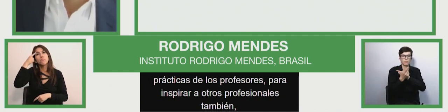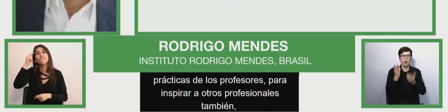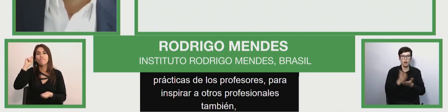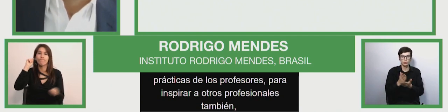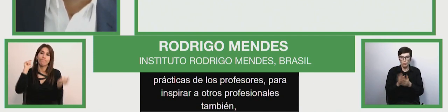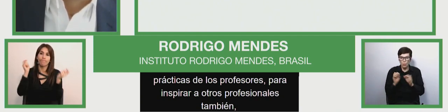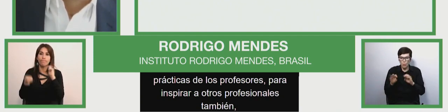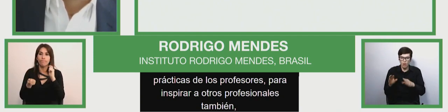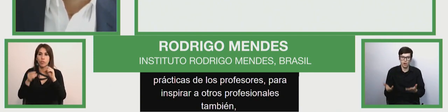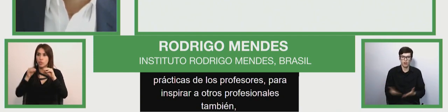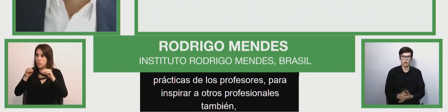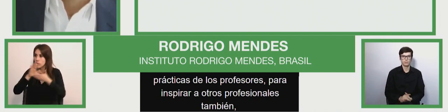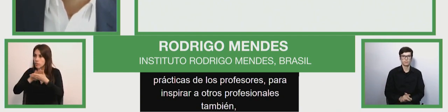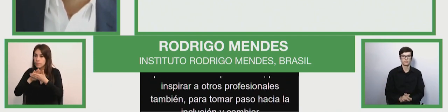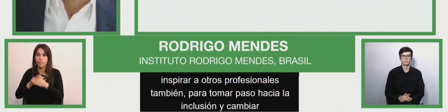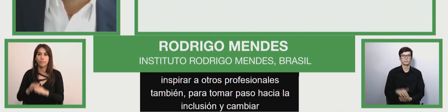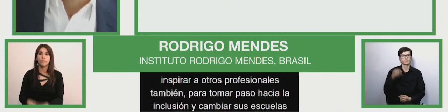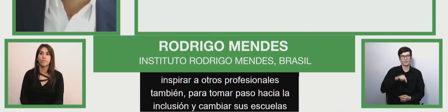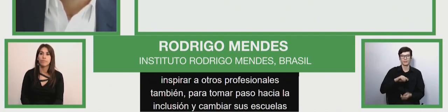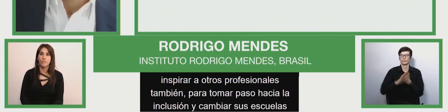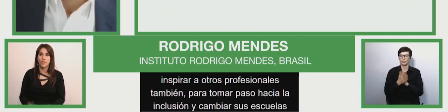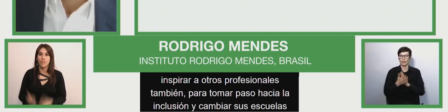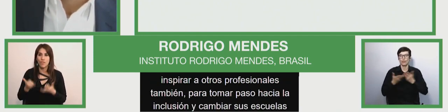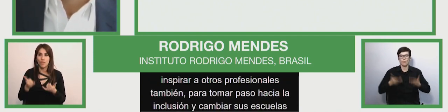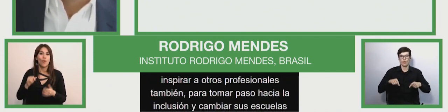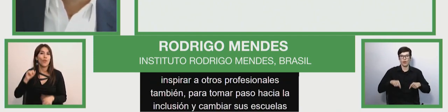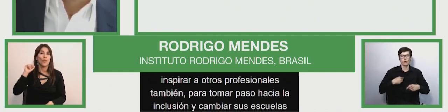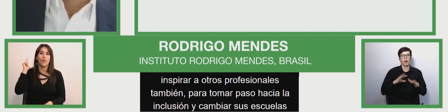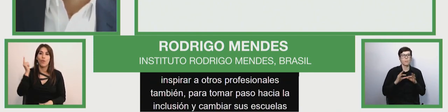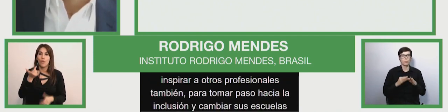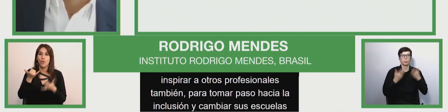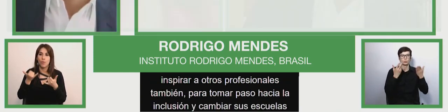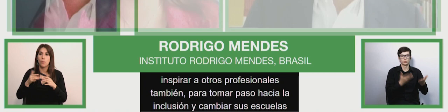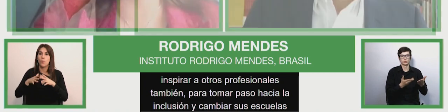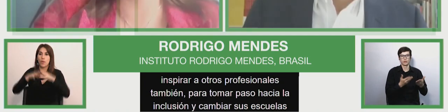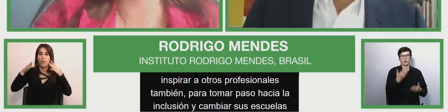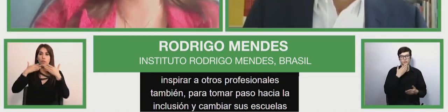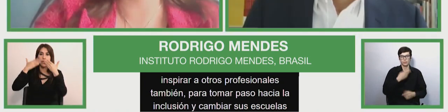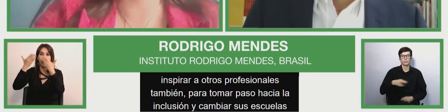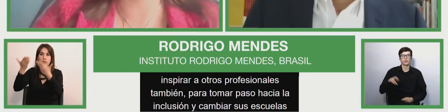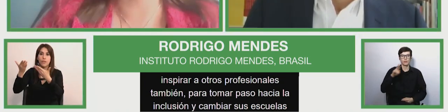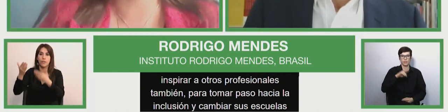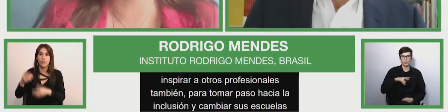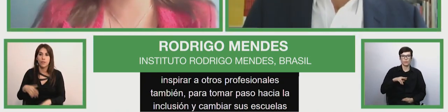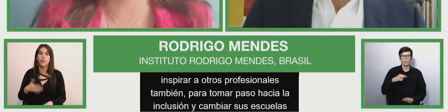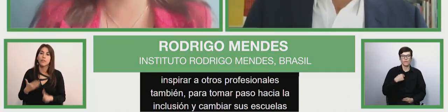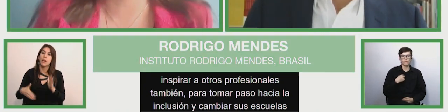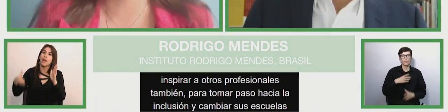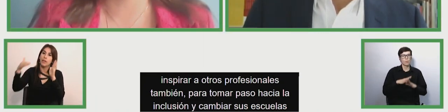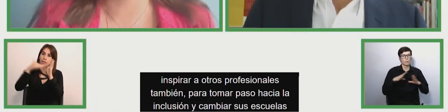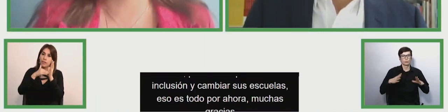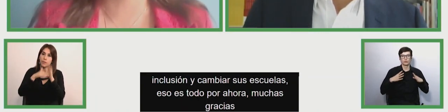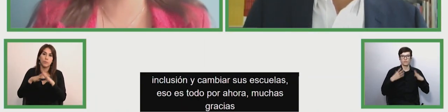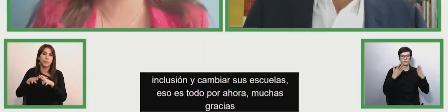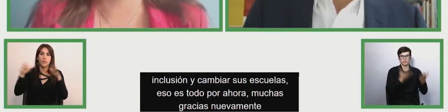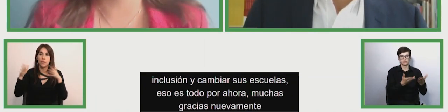inclusion and to change their schools all around.